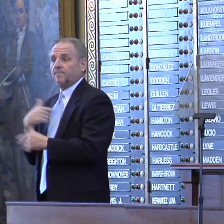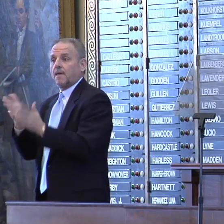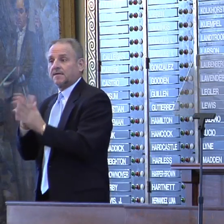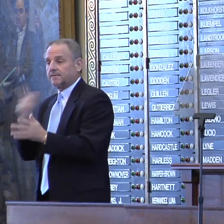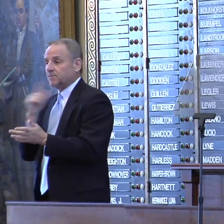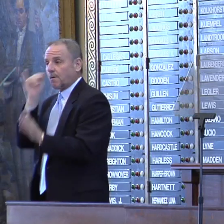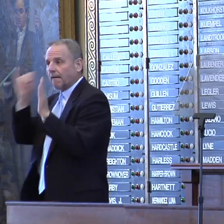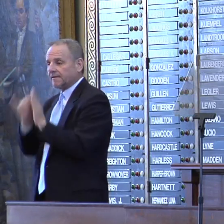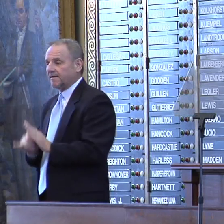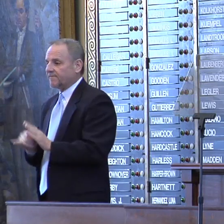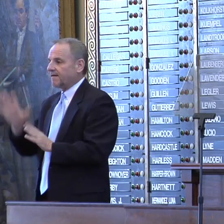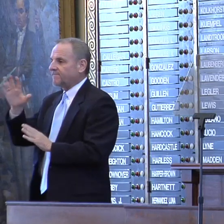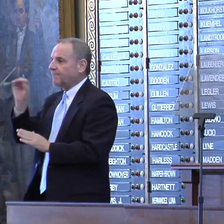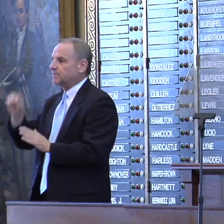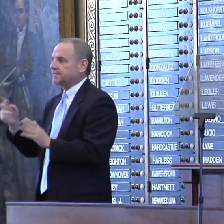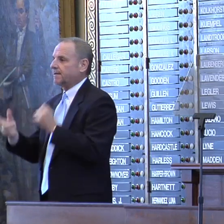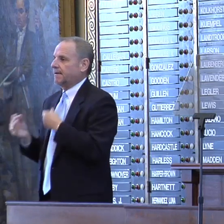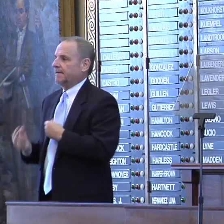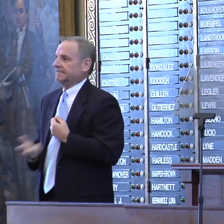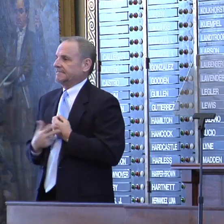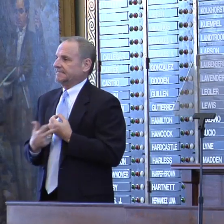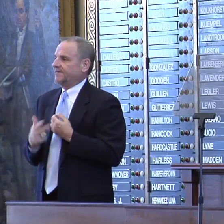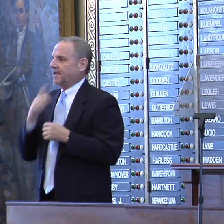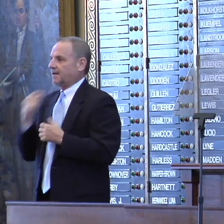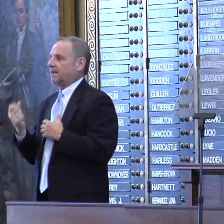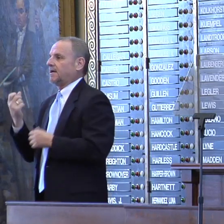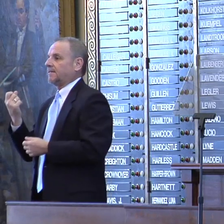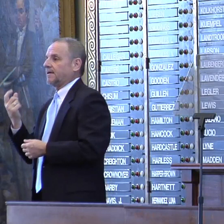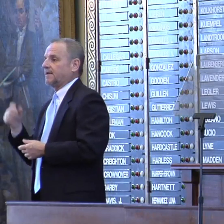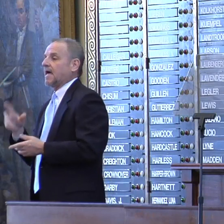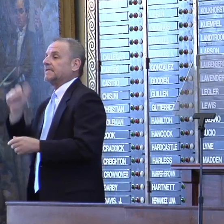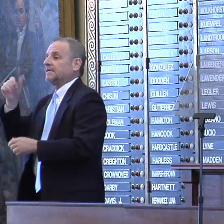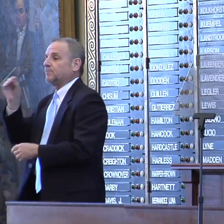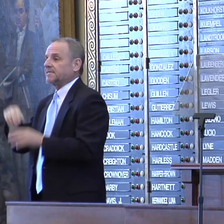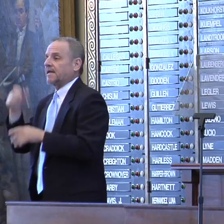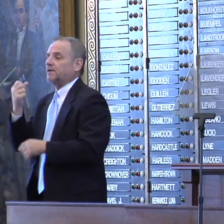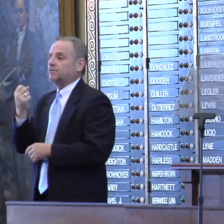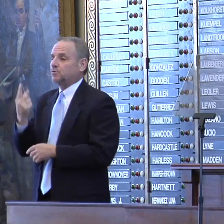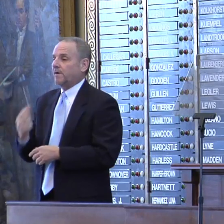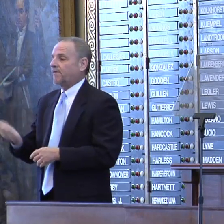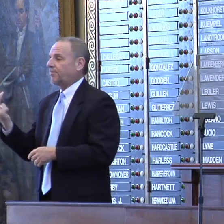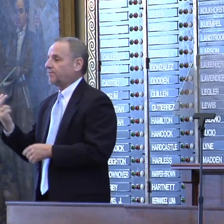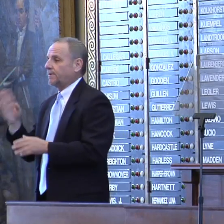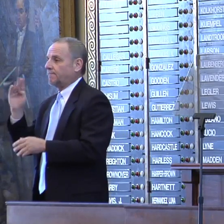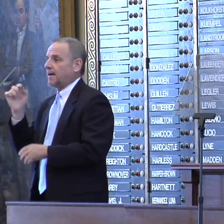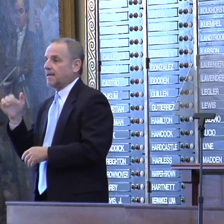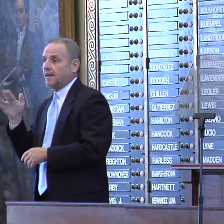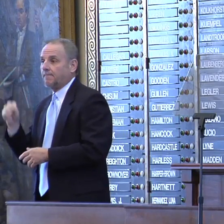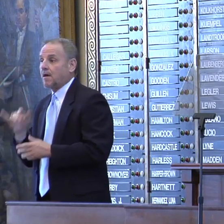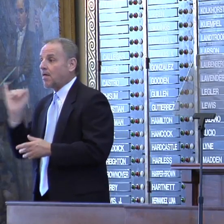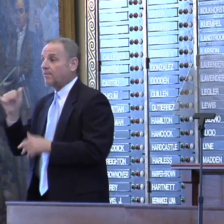asked them to identify 5% savings in the 10 and 11 biennum and 10% in the 12-13 biennum.